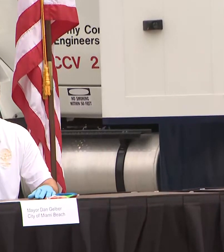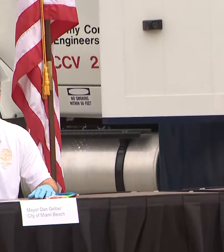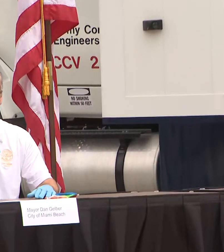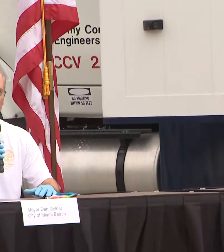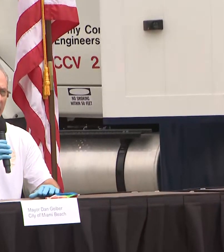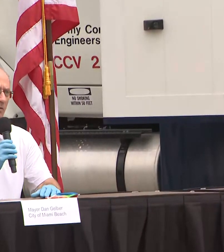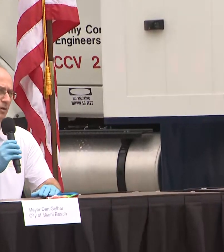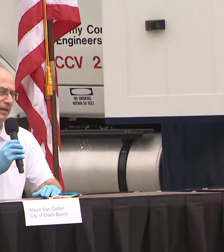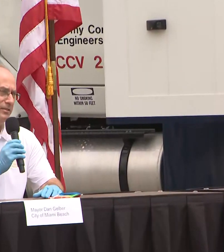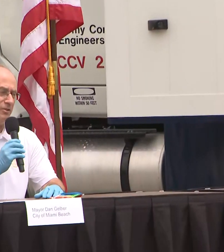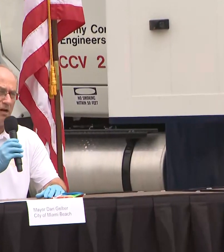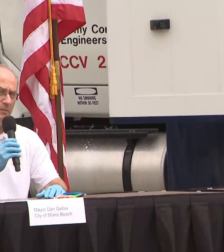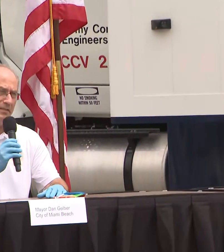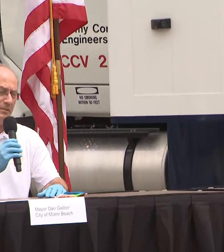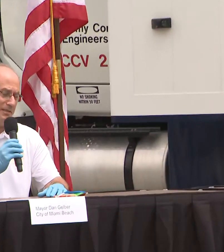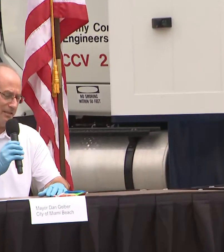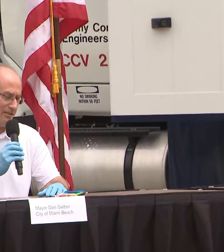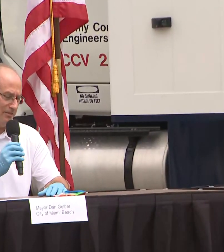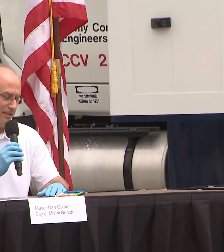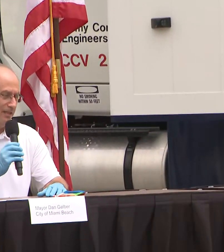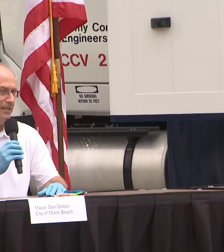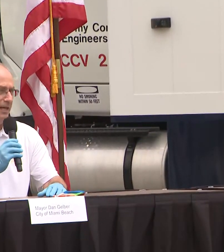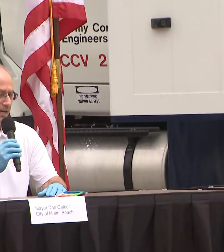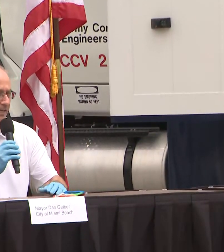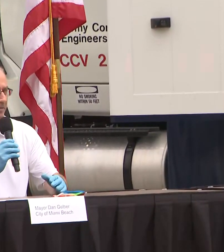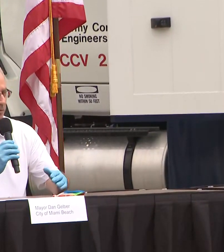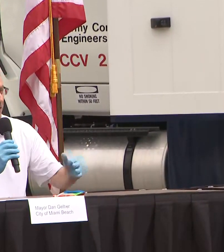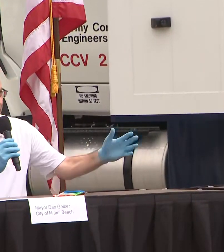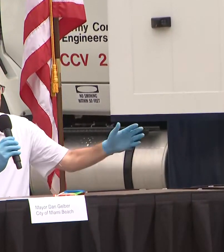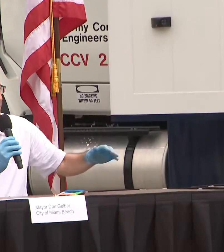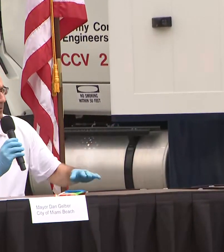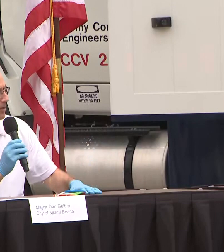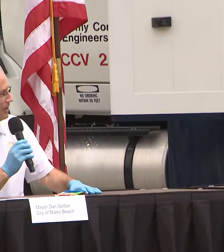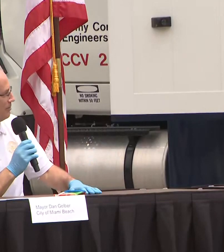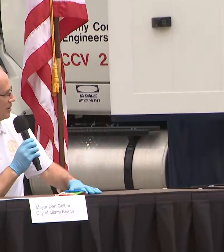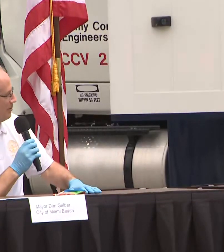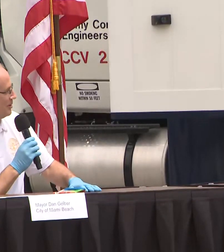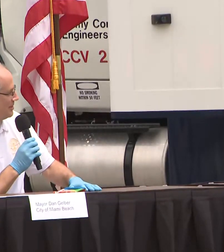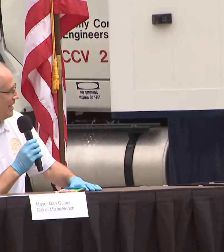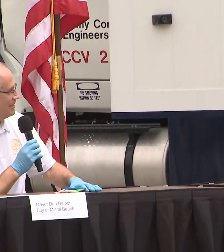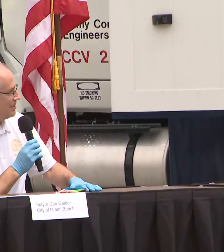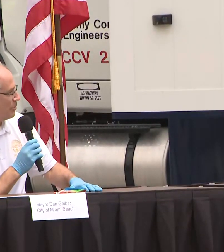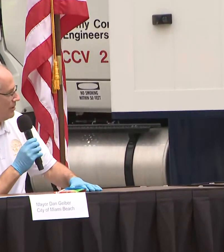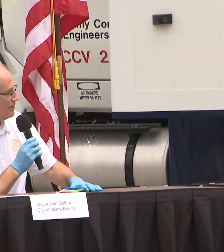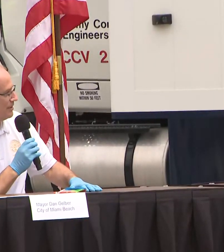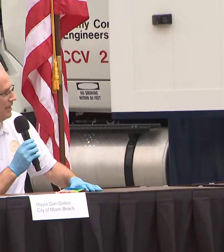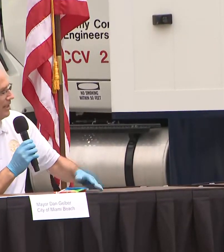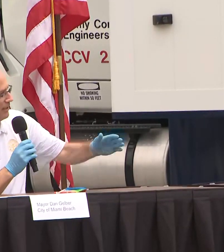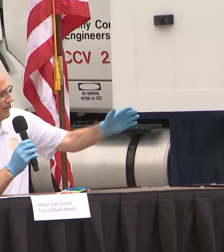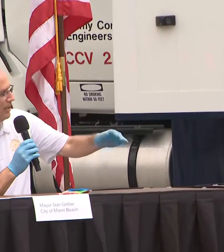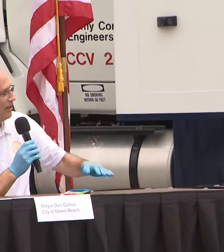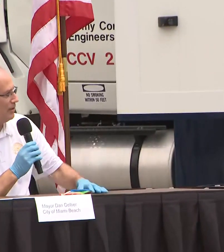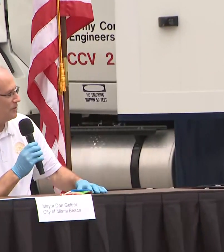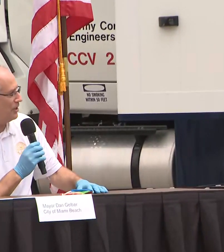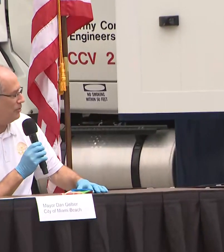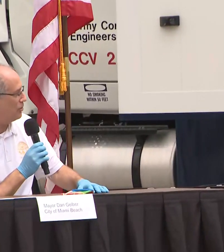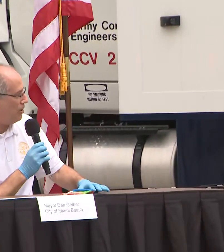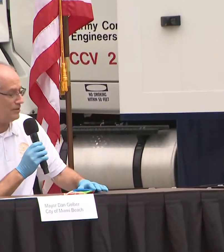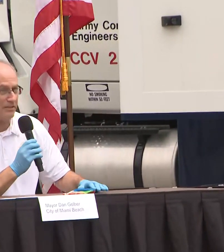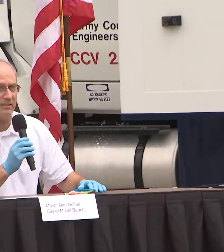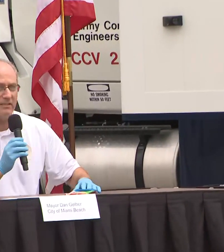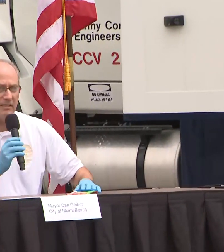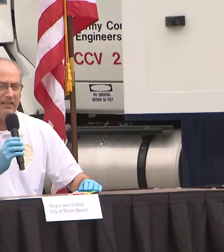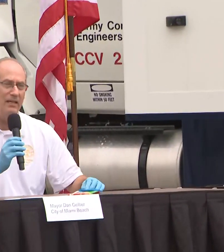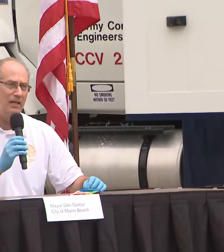he's asking what we need and and to talk about some of these issues and I even regularly hear from our governor governor DeSantis to our little city here and Jared also